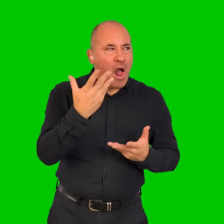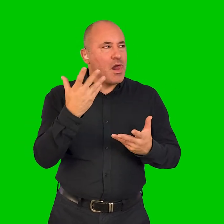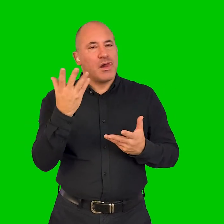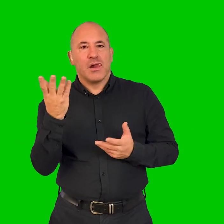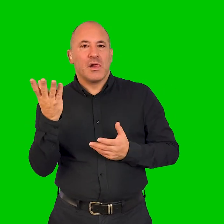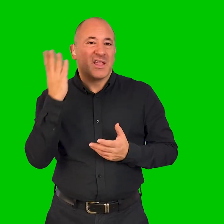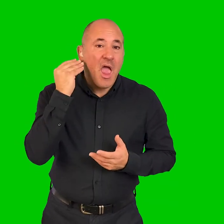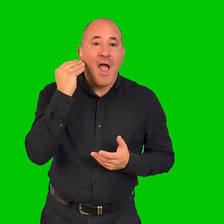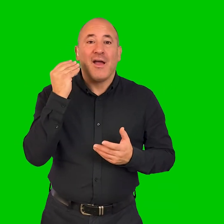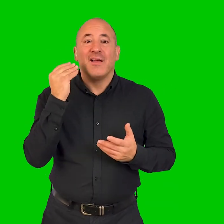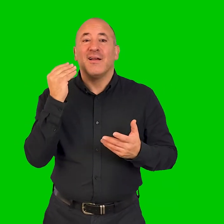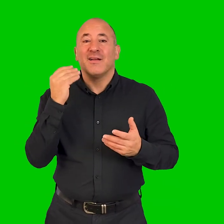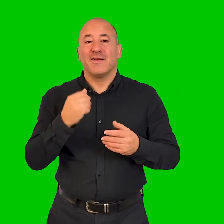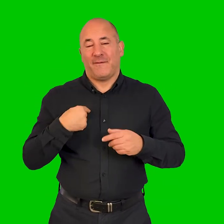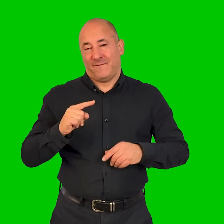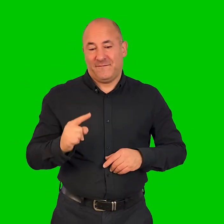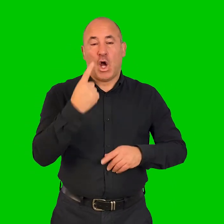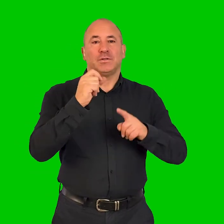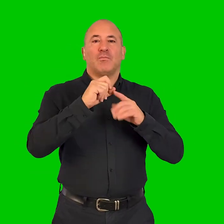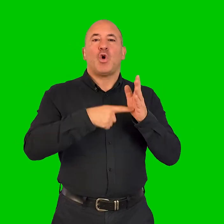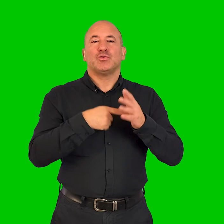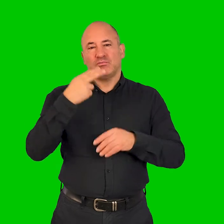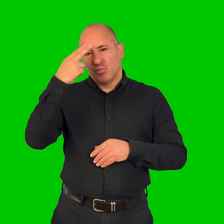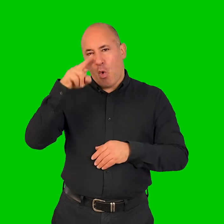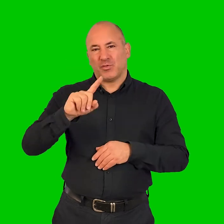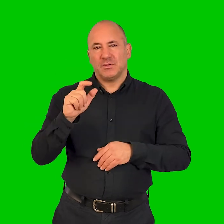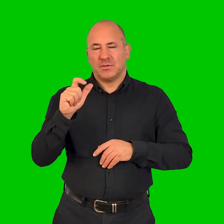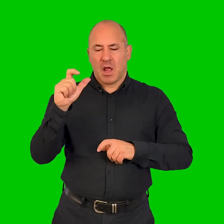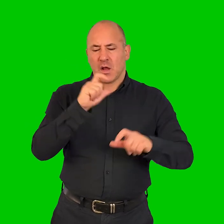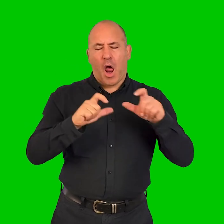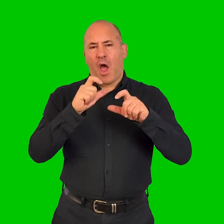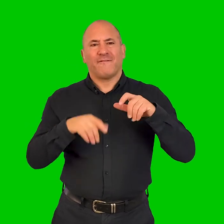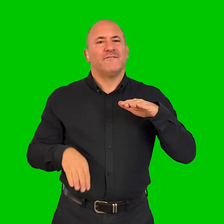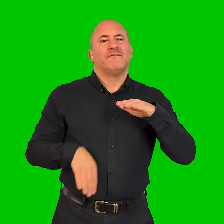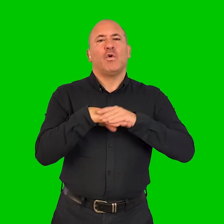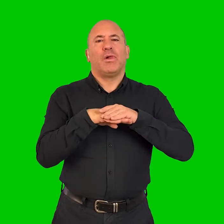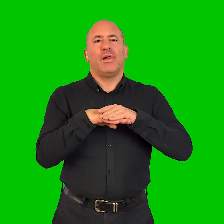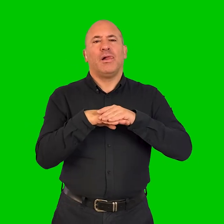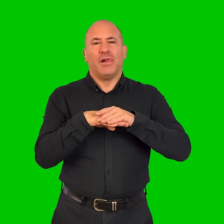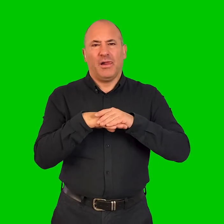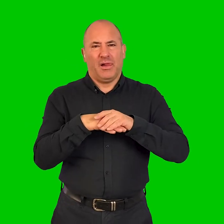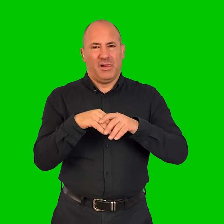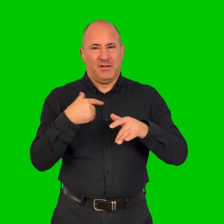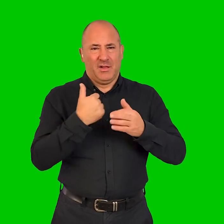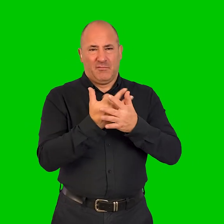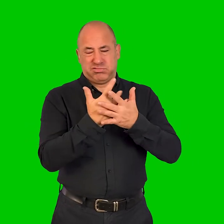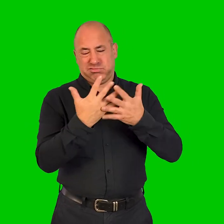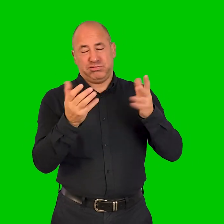touch, smell and hear. For my first project, it was called Colourful, and I